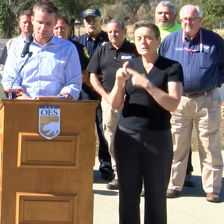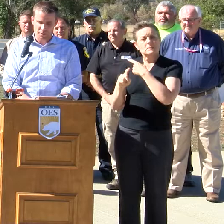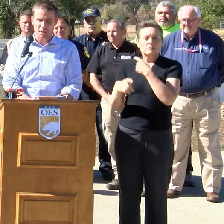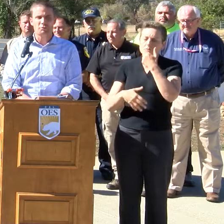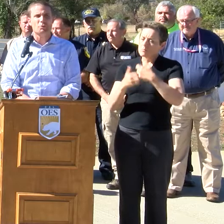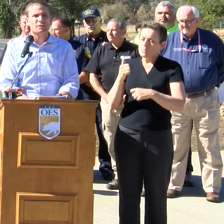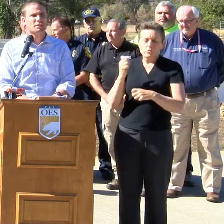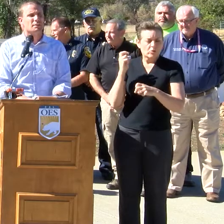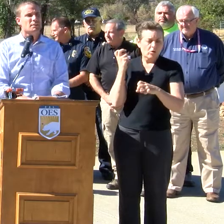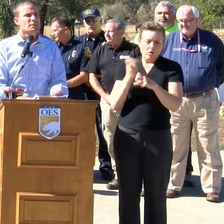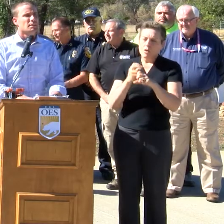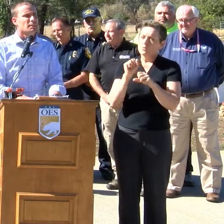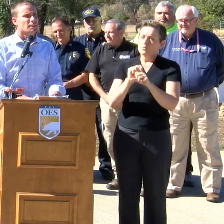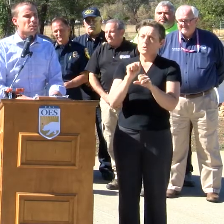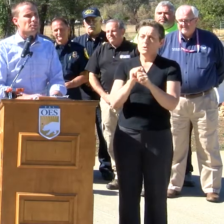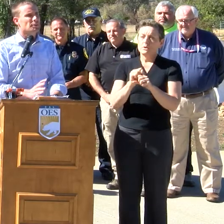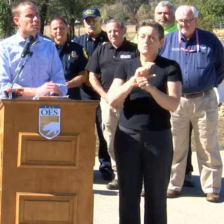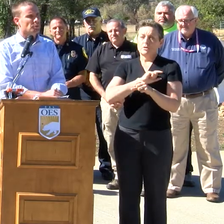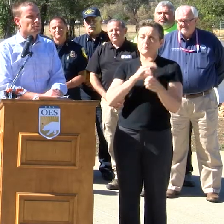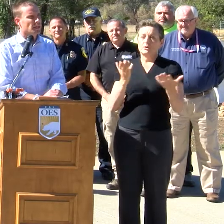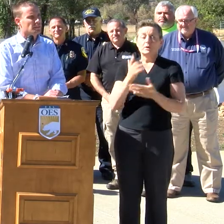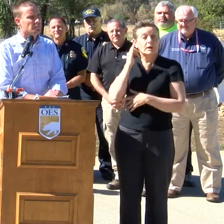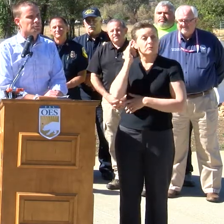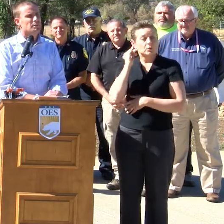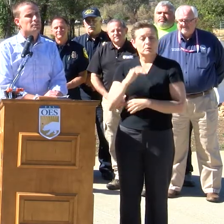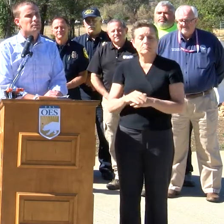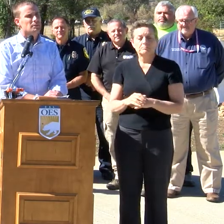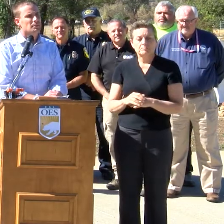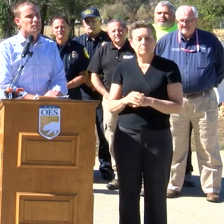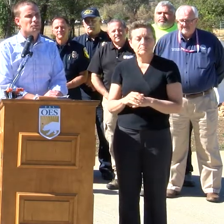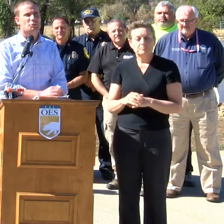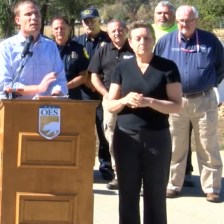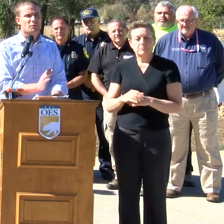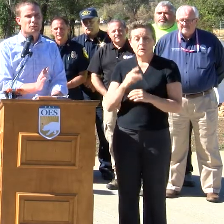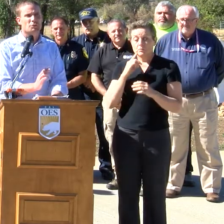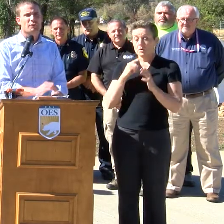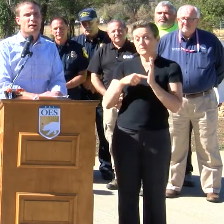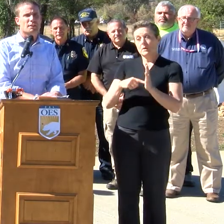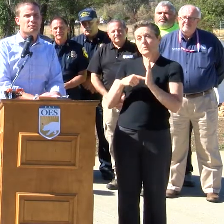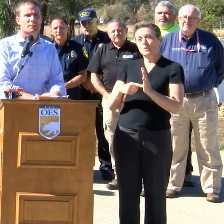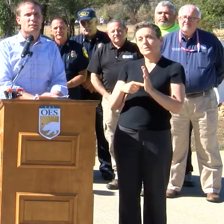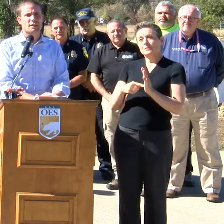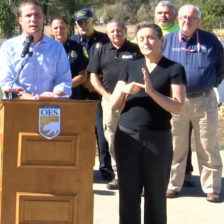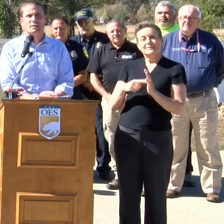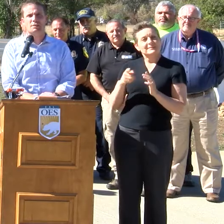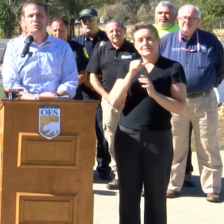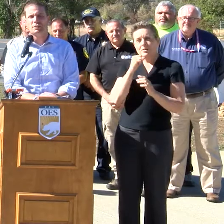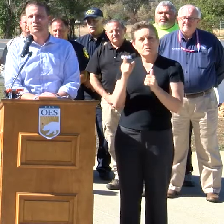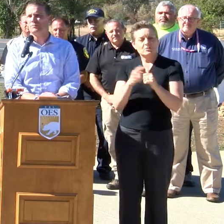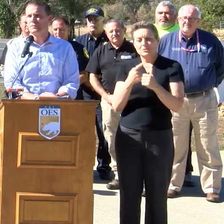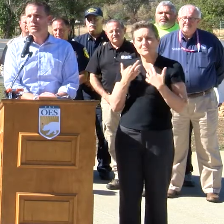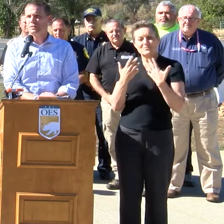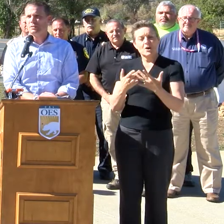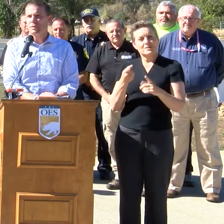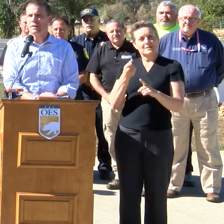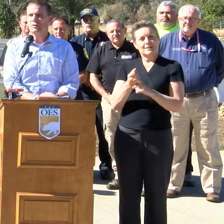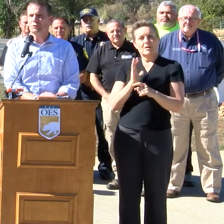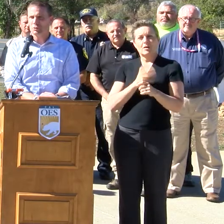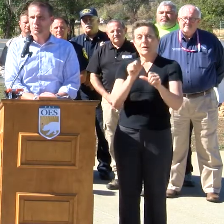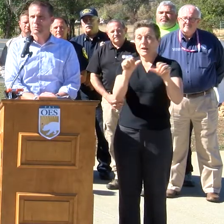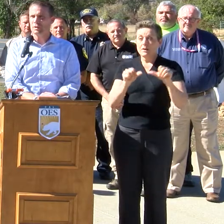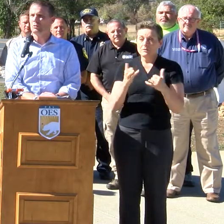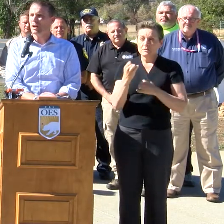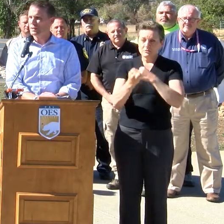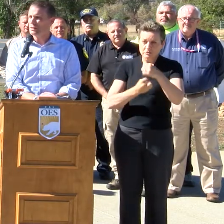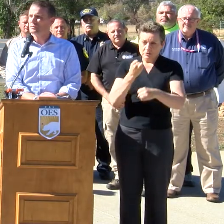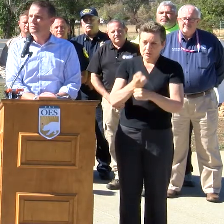working sheriff in California. And to put this in perspective, this is not the first fire that has hit Lake County this year. We've had